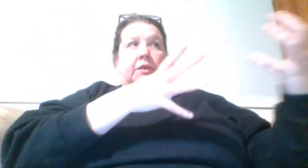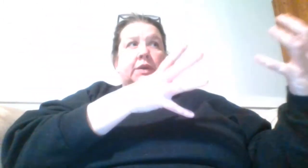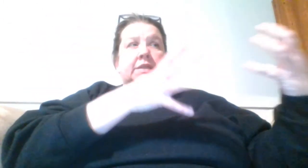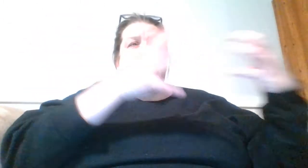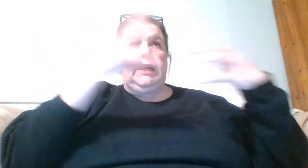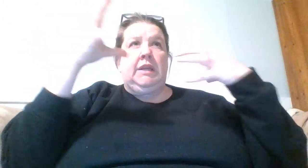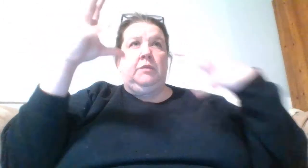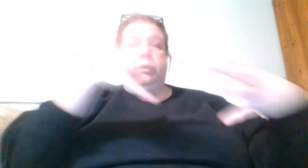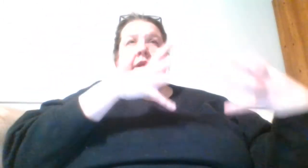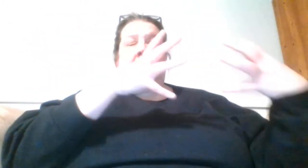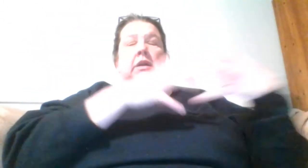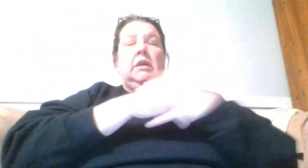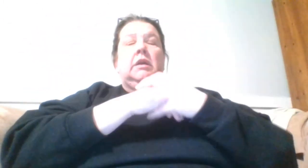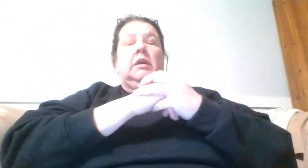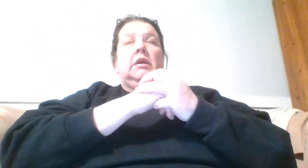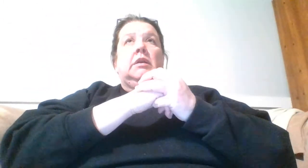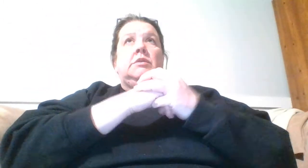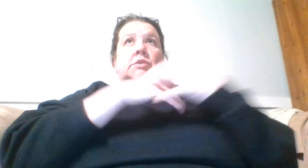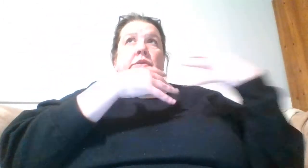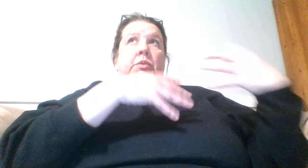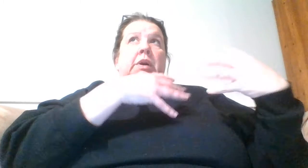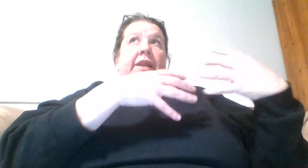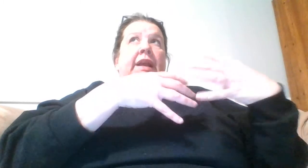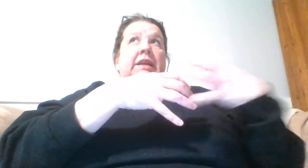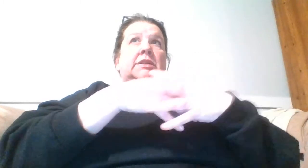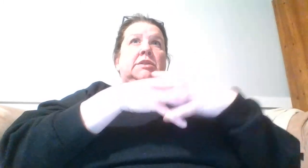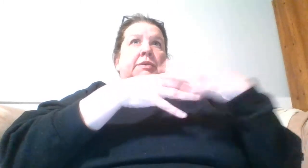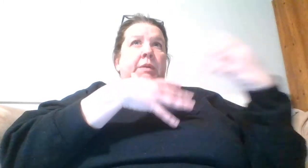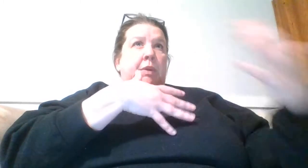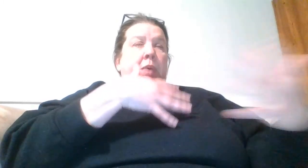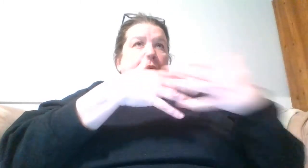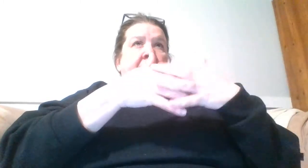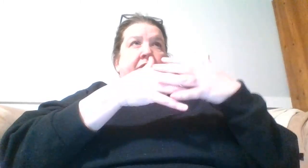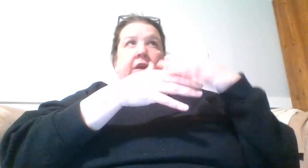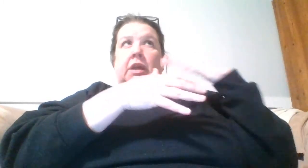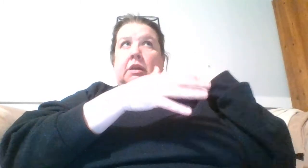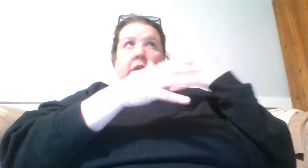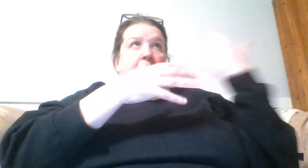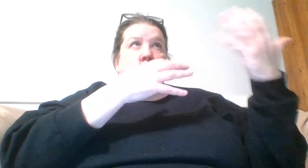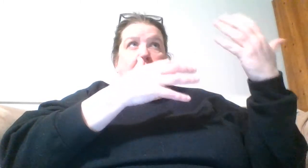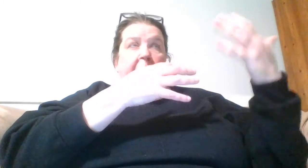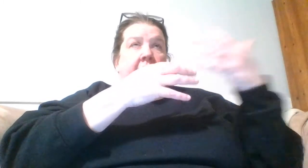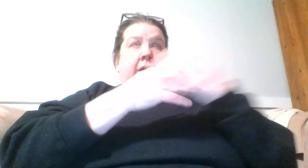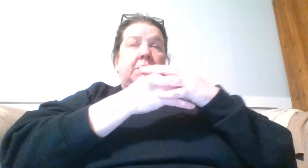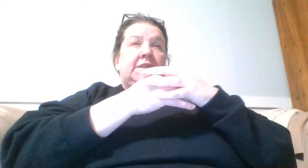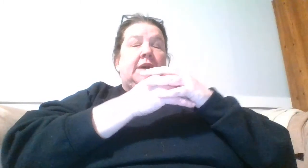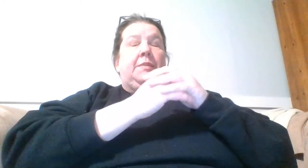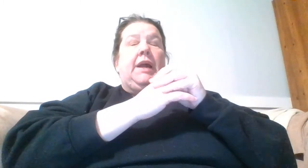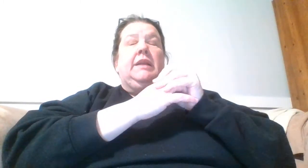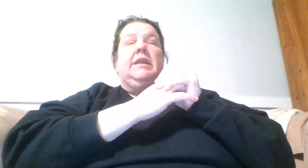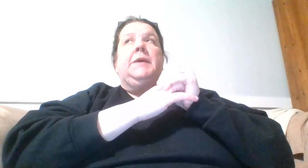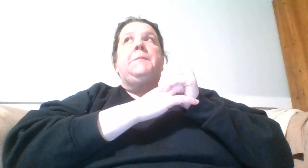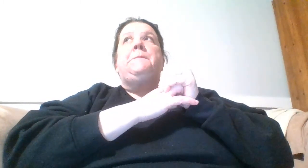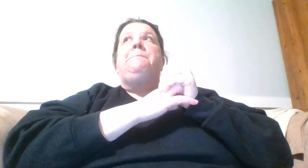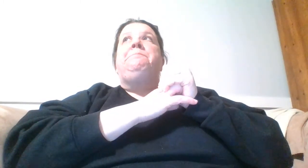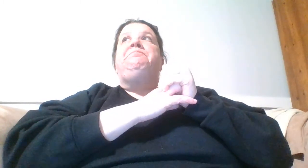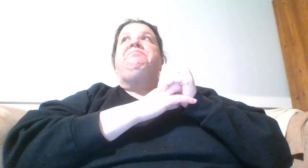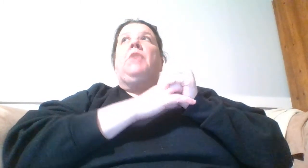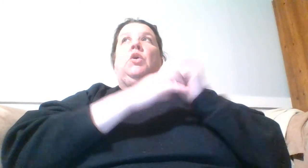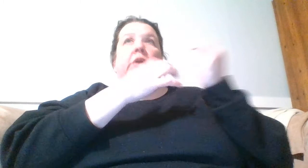focus in and really do the work that I need to do and be pain-free, you know, walking up a step kind of thing or